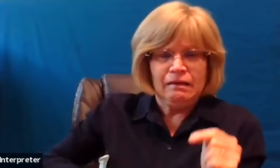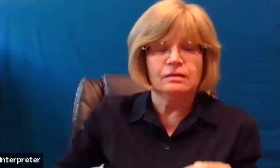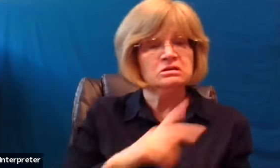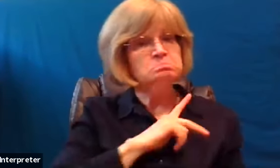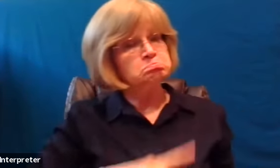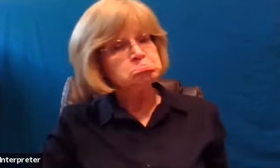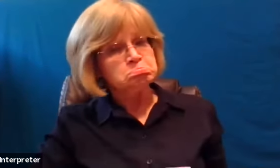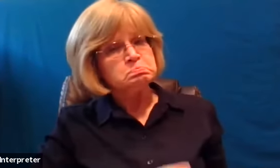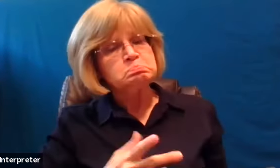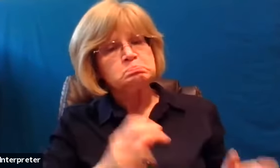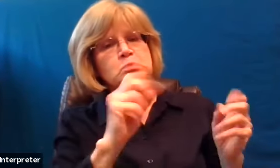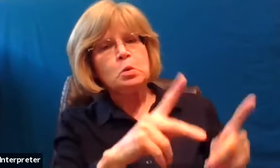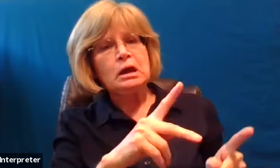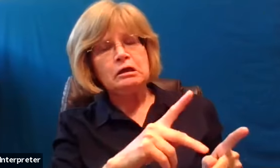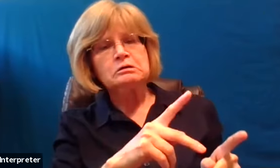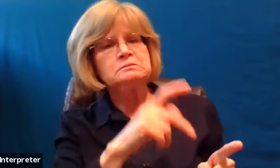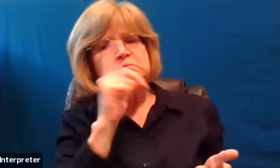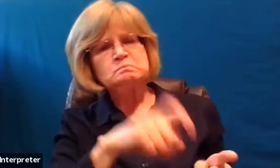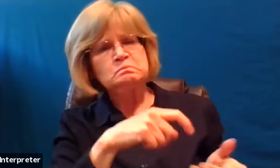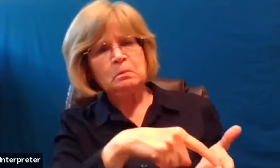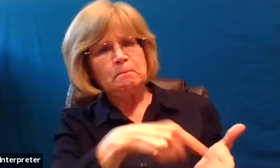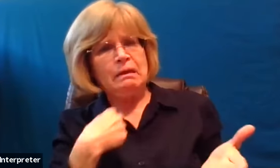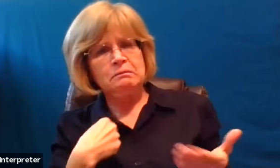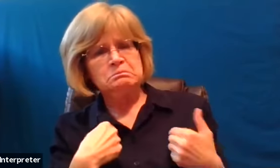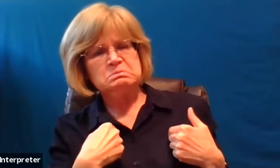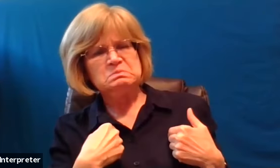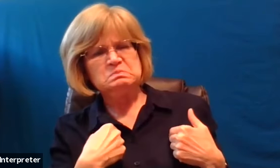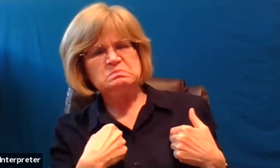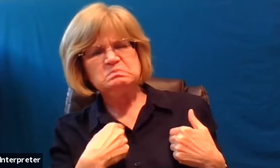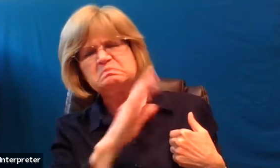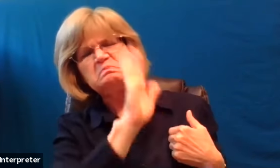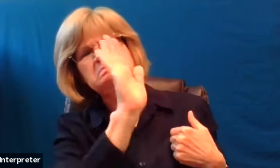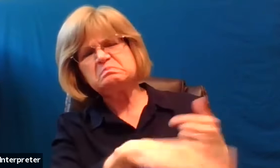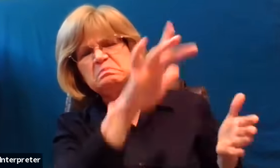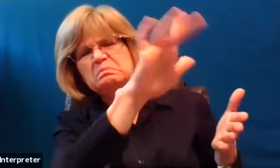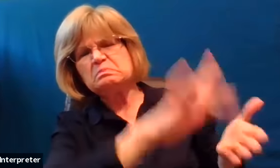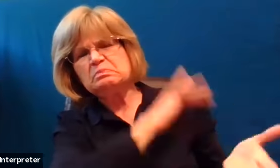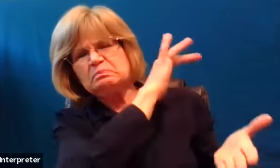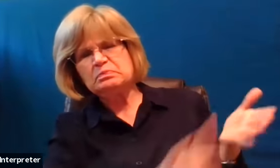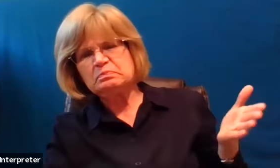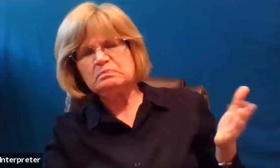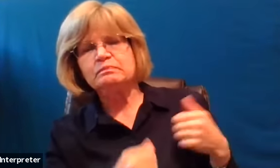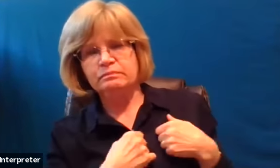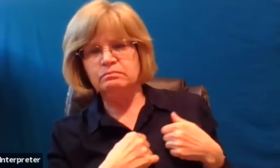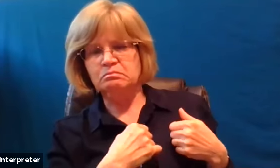you don't have to pay it today in fact you know what you don't have to pay it at all i forgive the whole debt